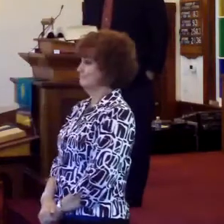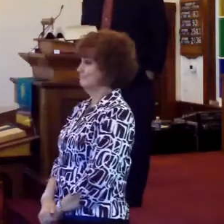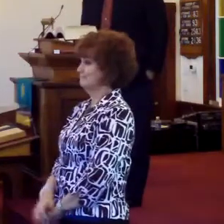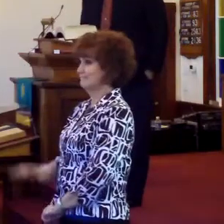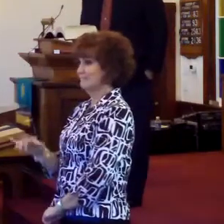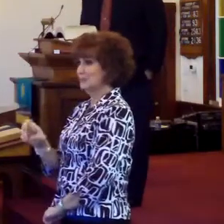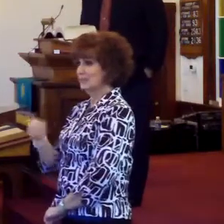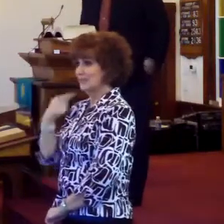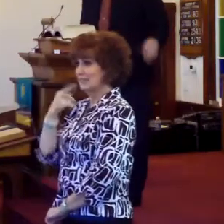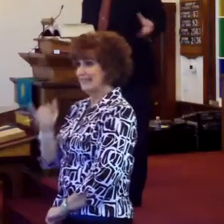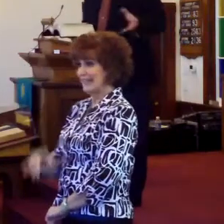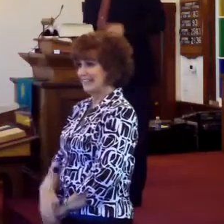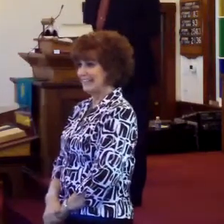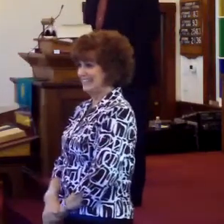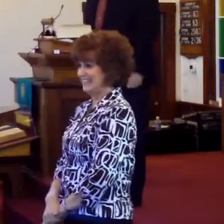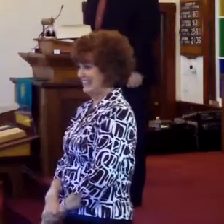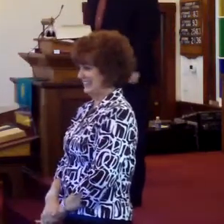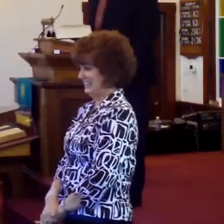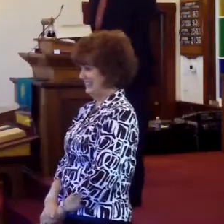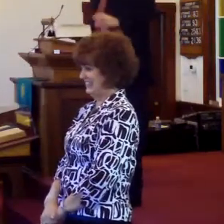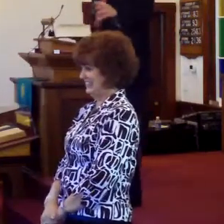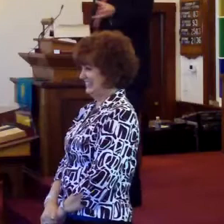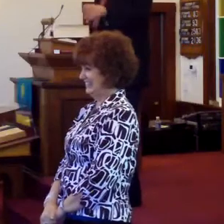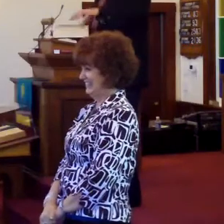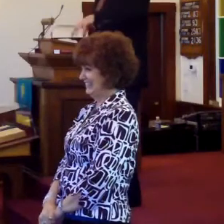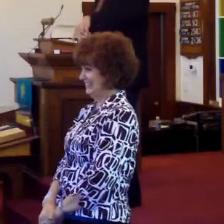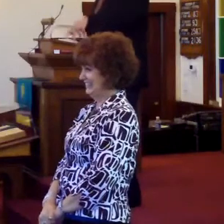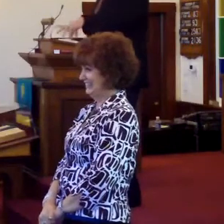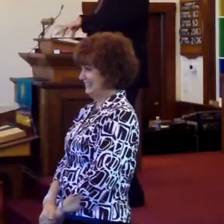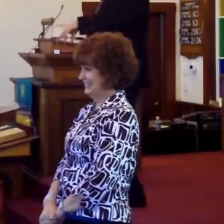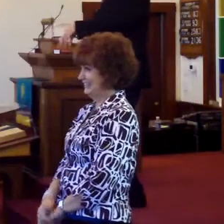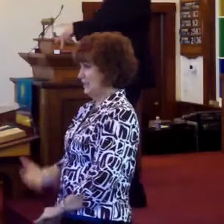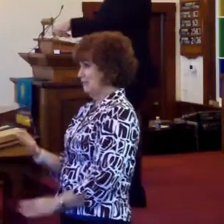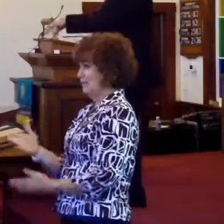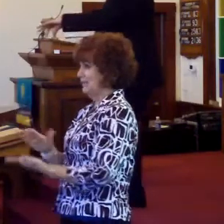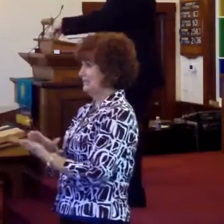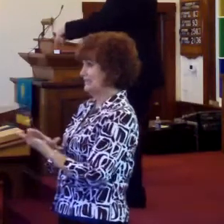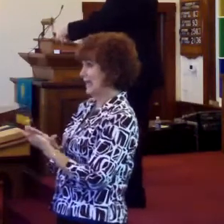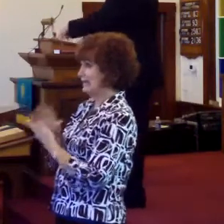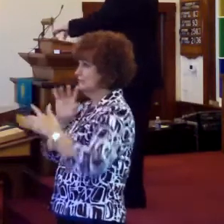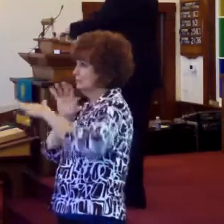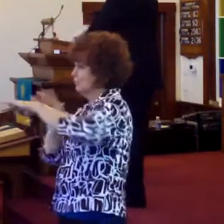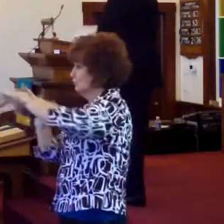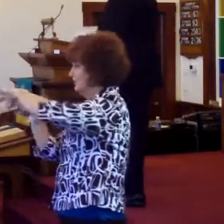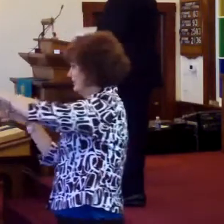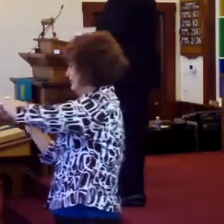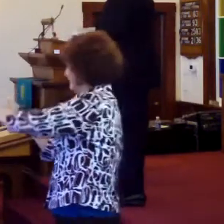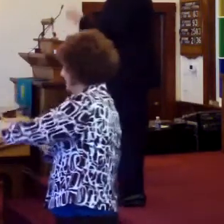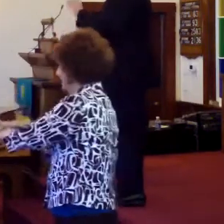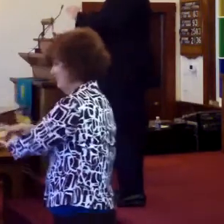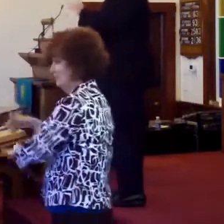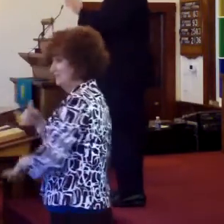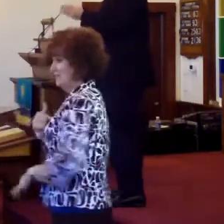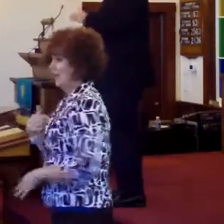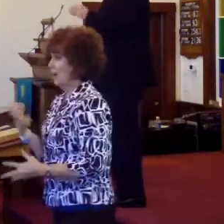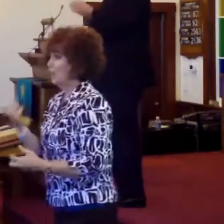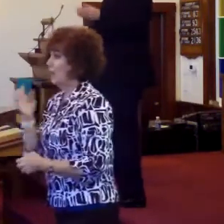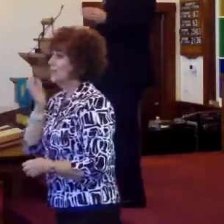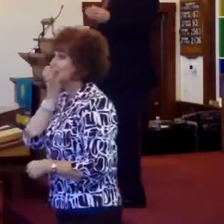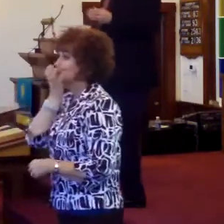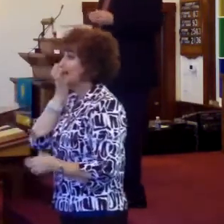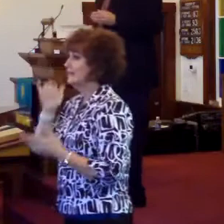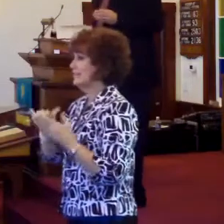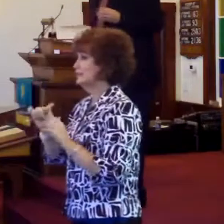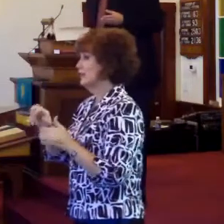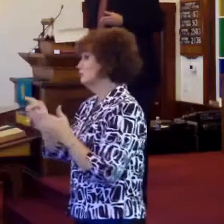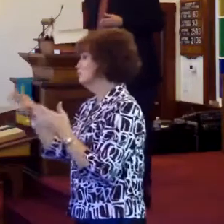That's okay to say that, isn't it? Nice little spring going through the yard. I want the grass that you can roll